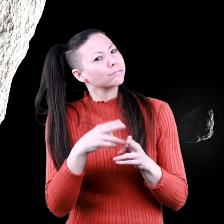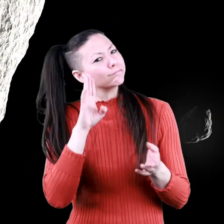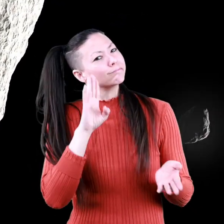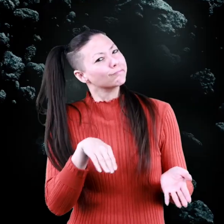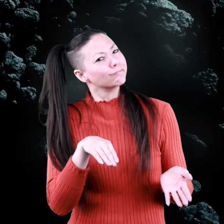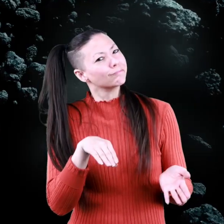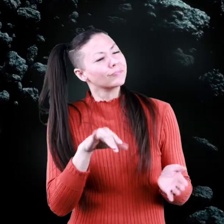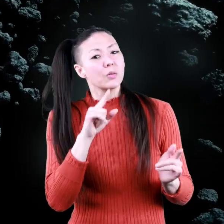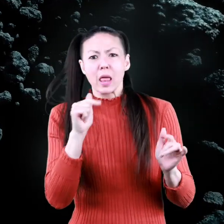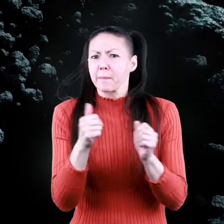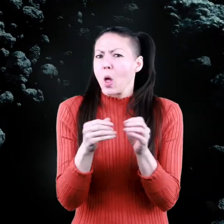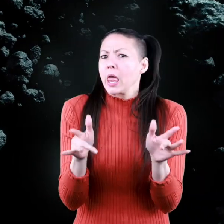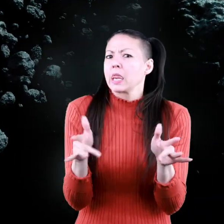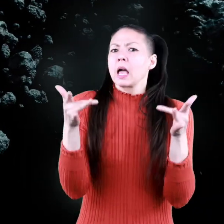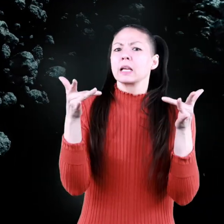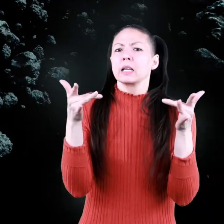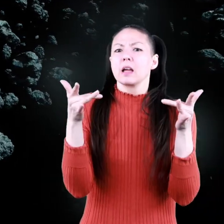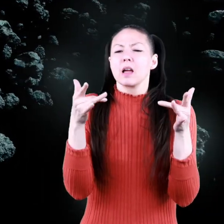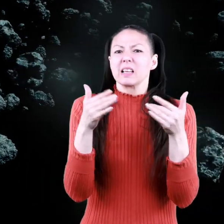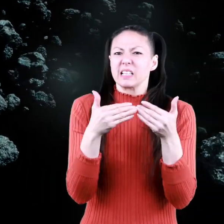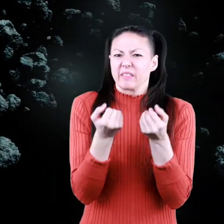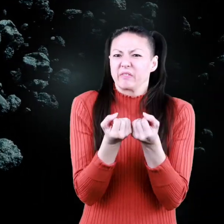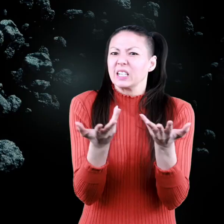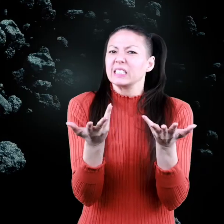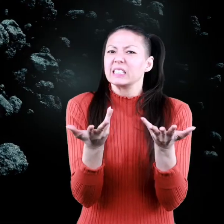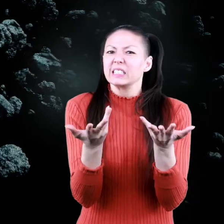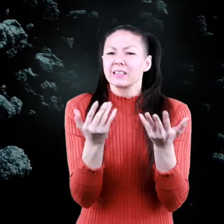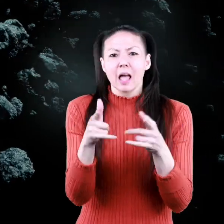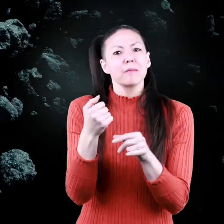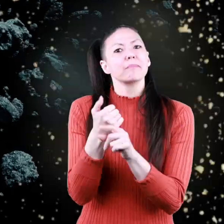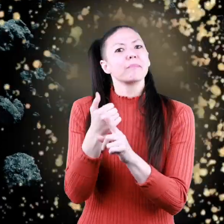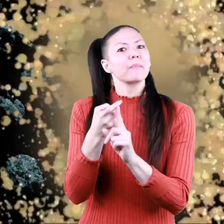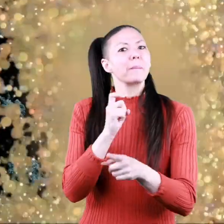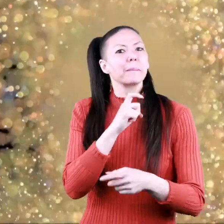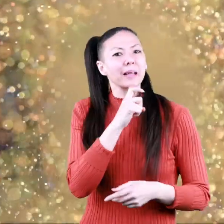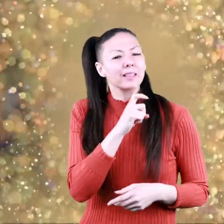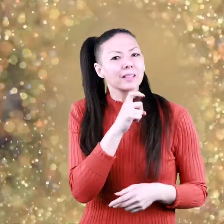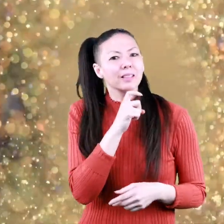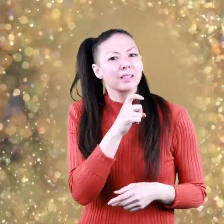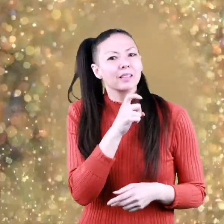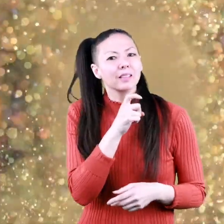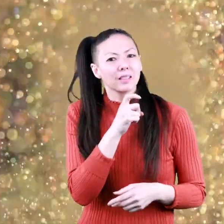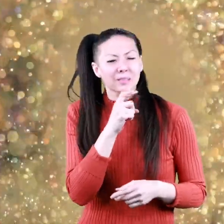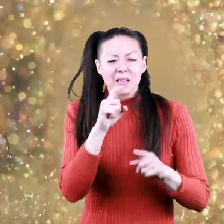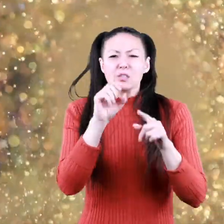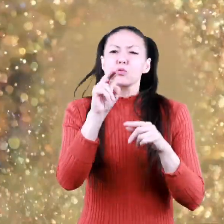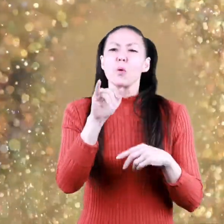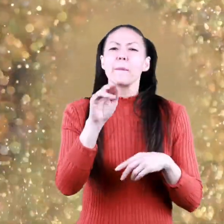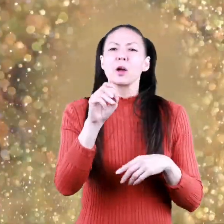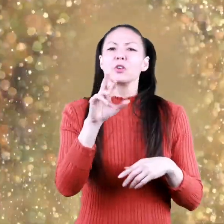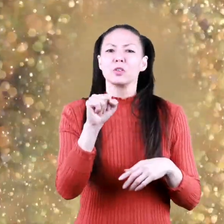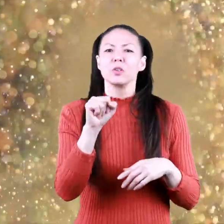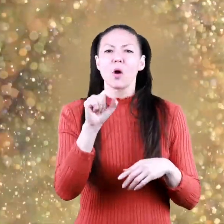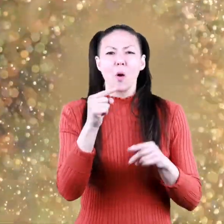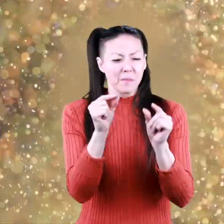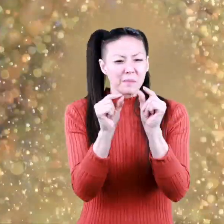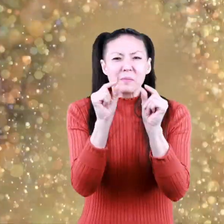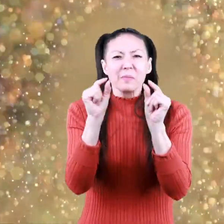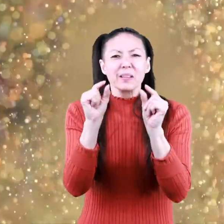They are lighter and more fragile than meteors made up of metal. And many stony meteors are only the size of a